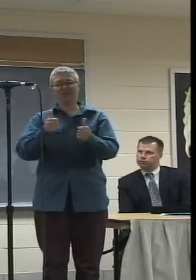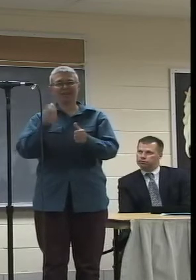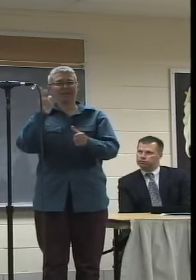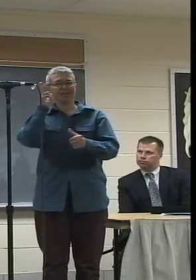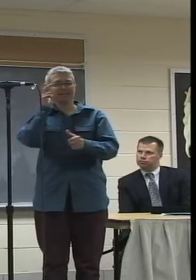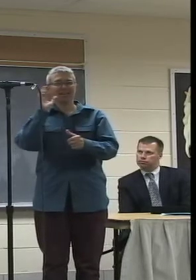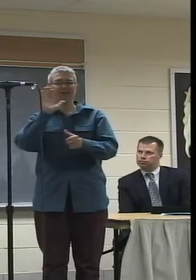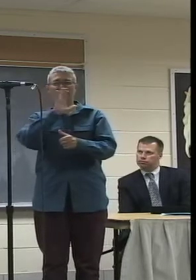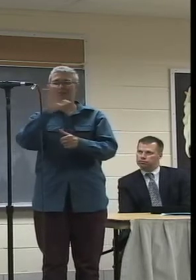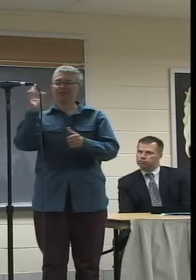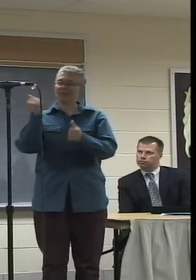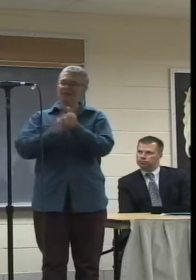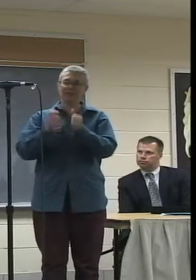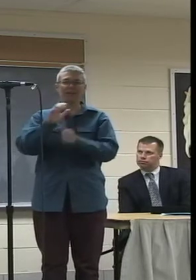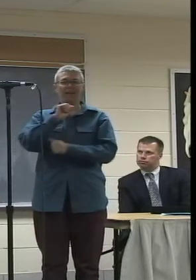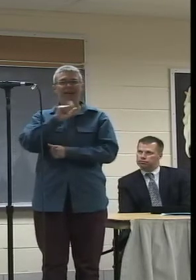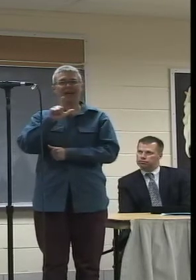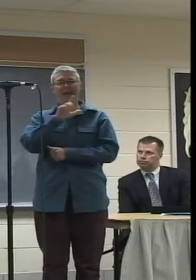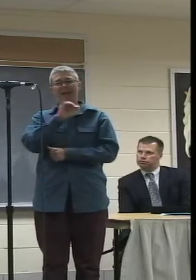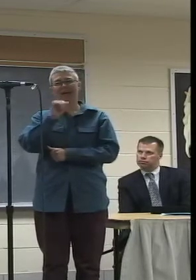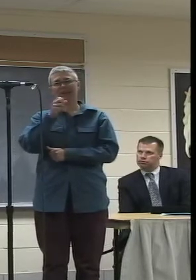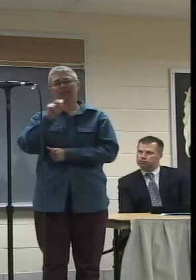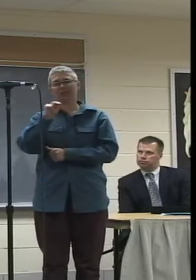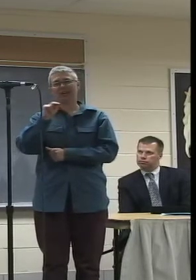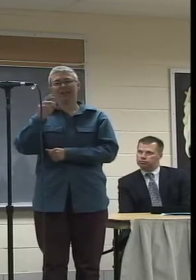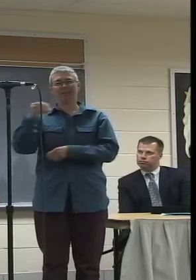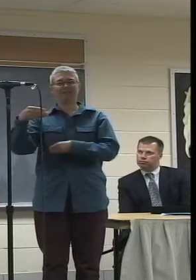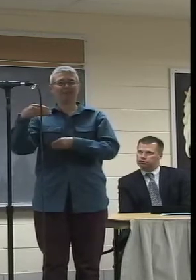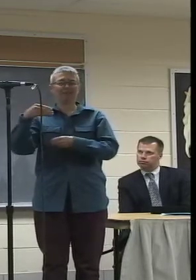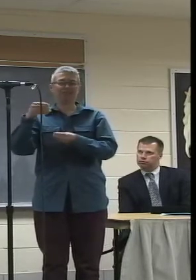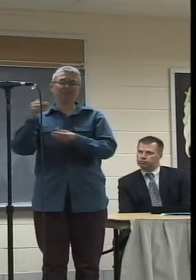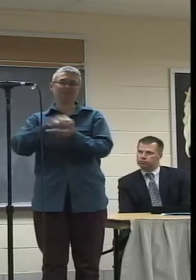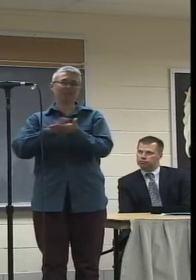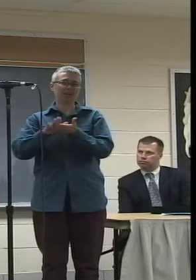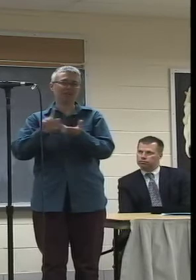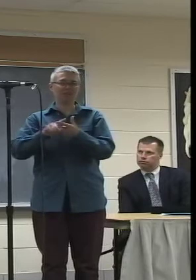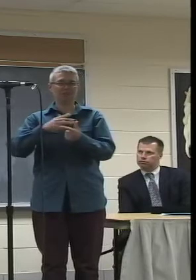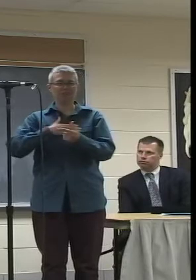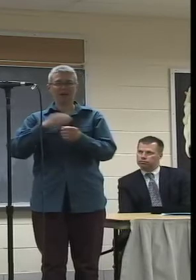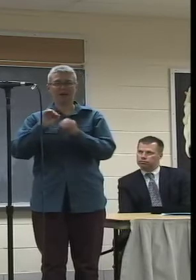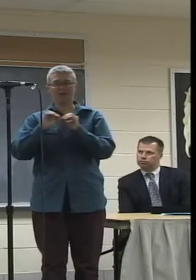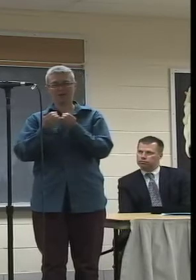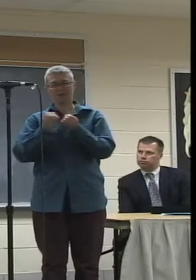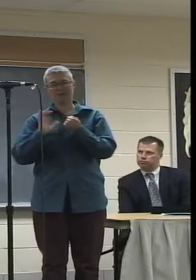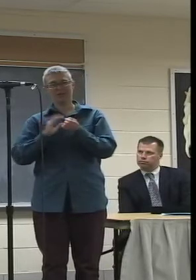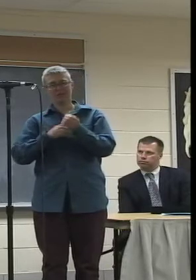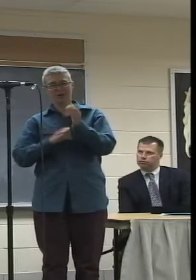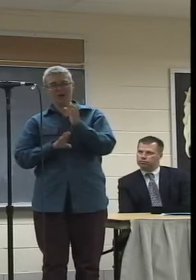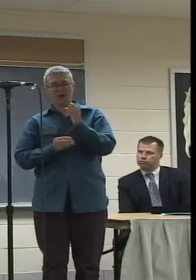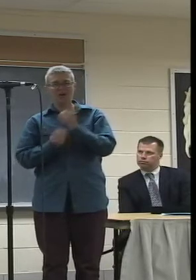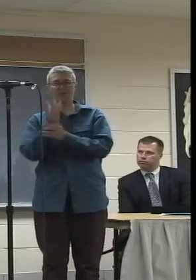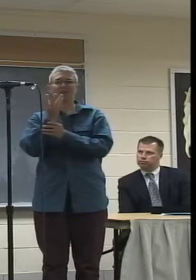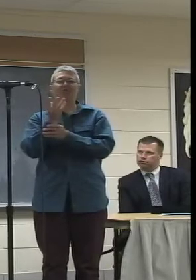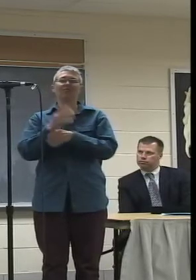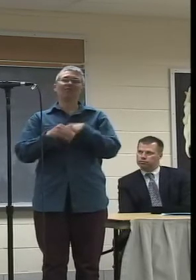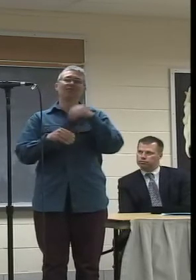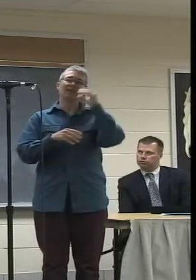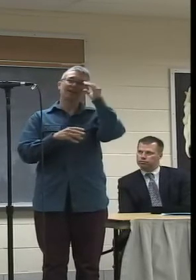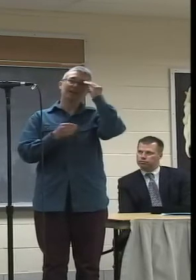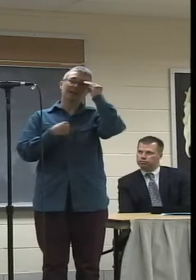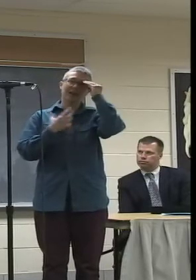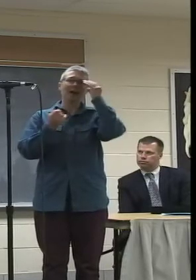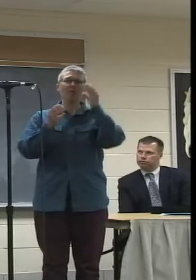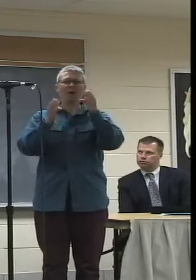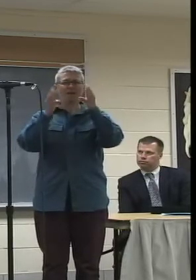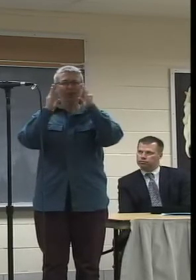Jen have been very kind to my organization in its growth. And I just want to focus on